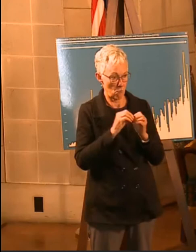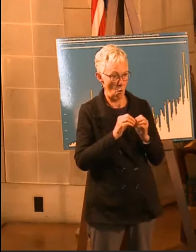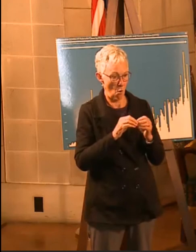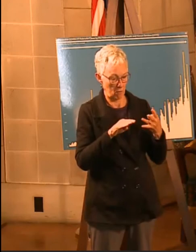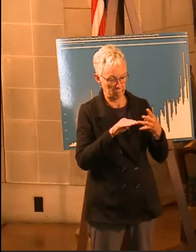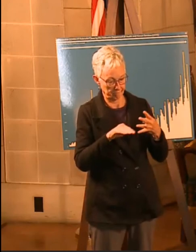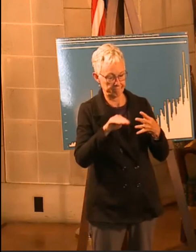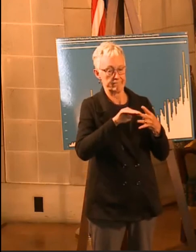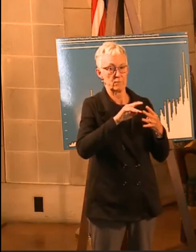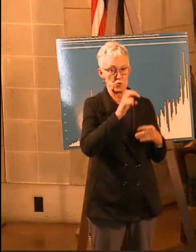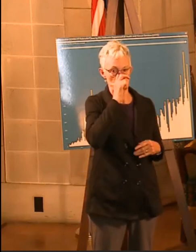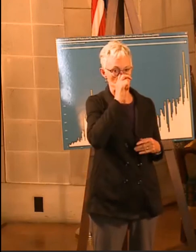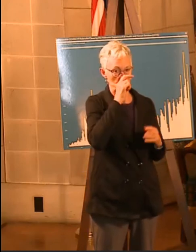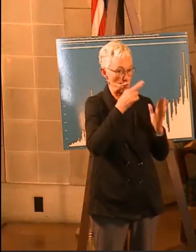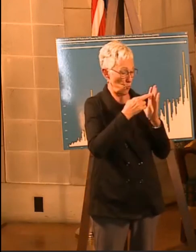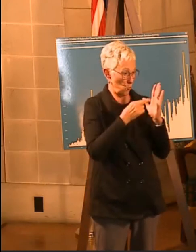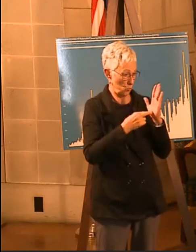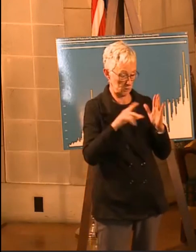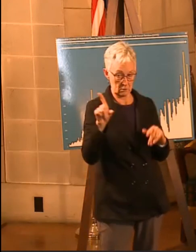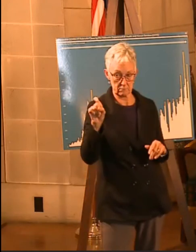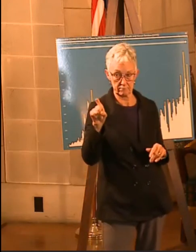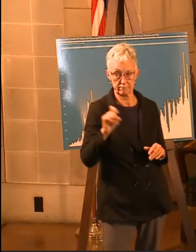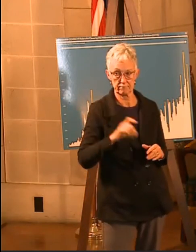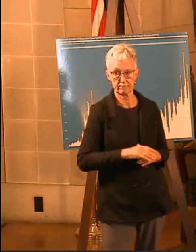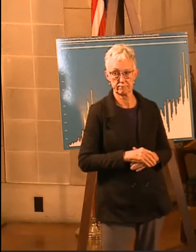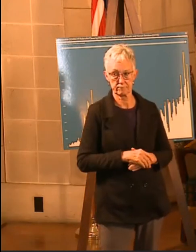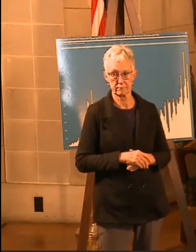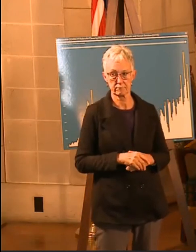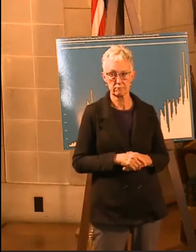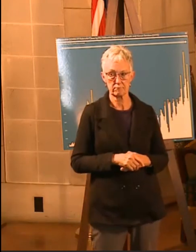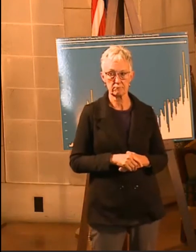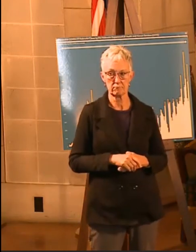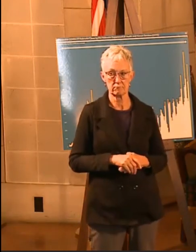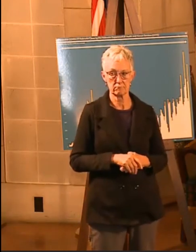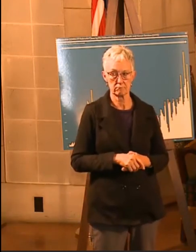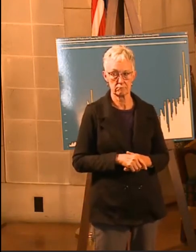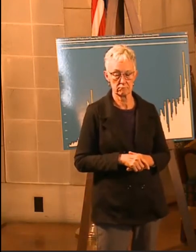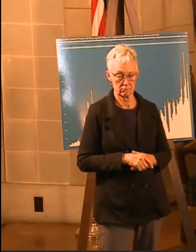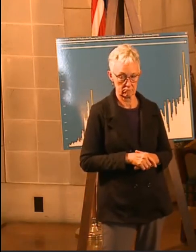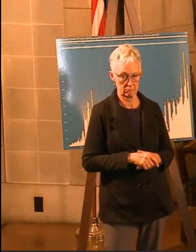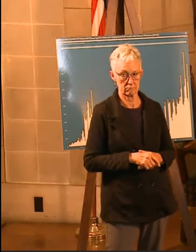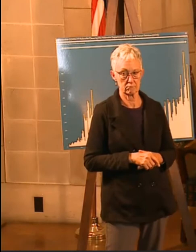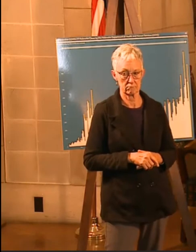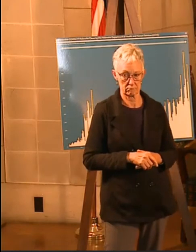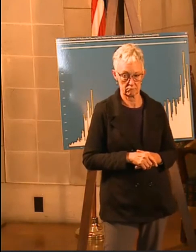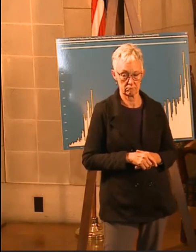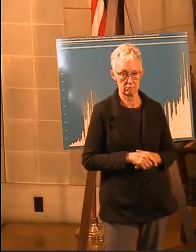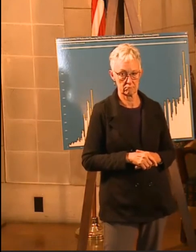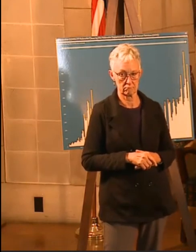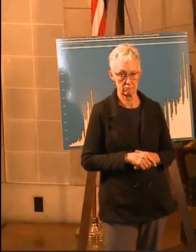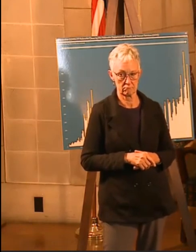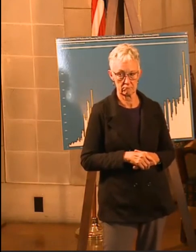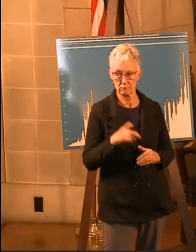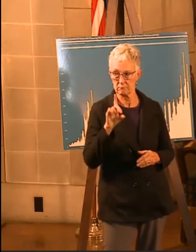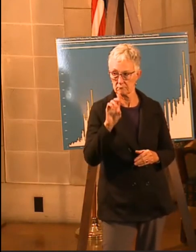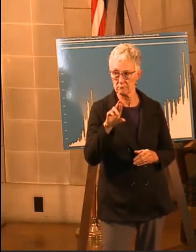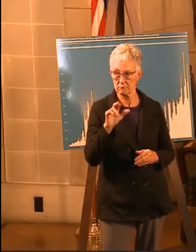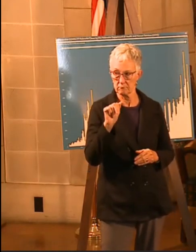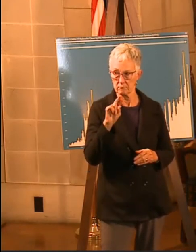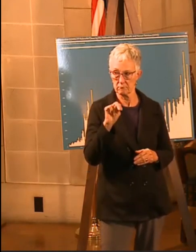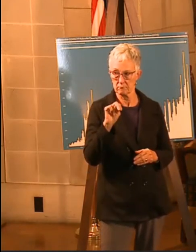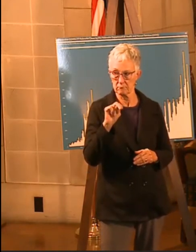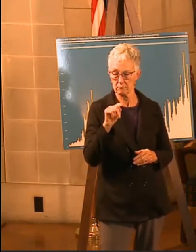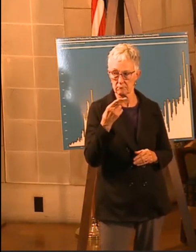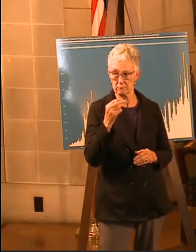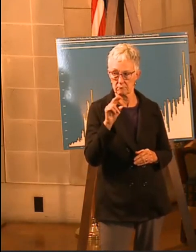will this DHM be in place, and would we take additional steps going forward if we felt that these were not being effective? Dr. Anton, what's the